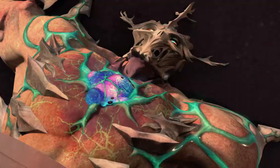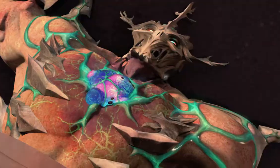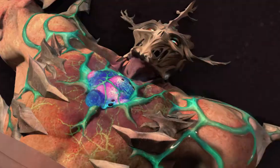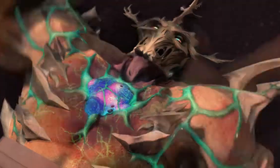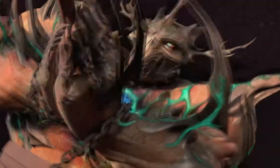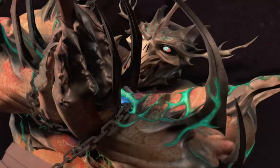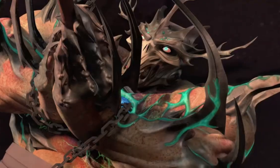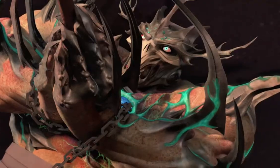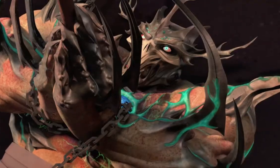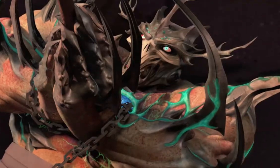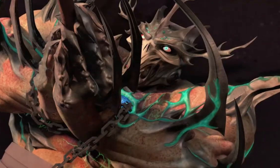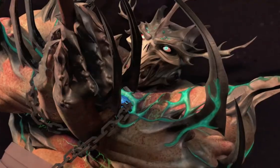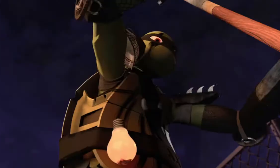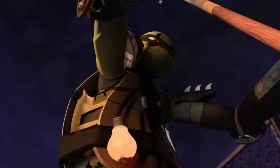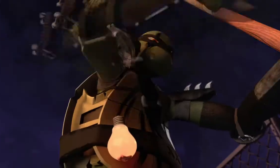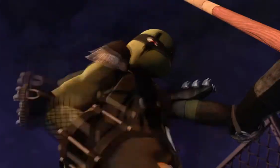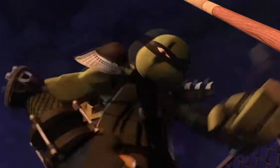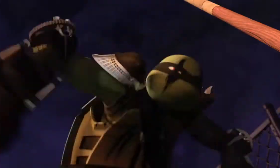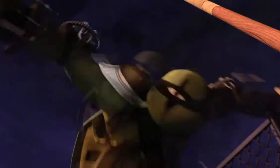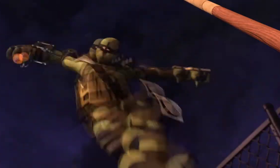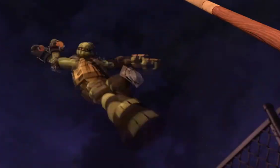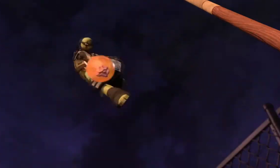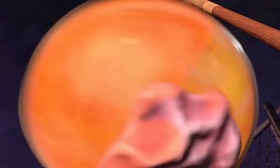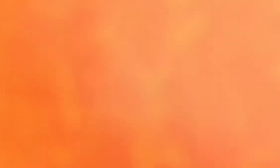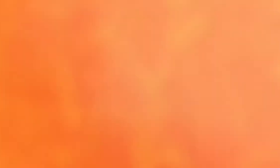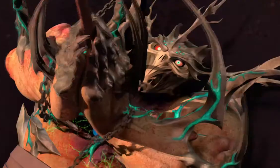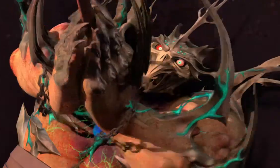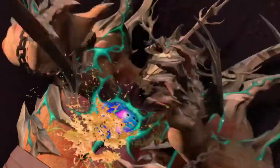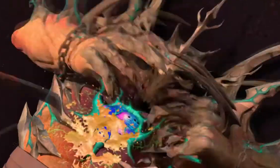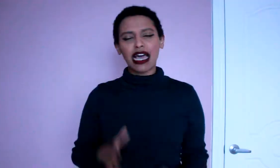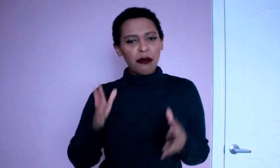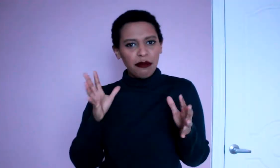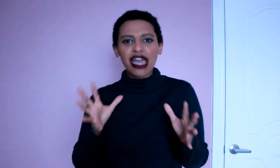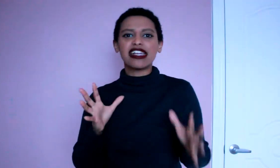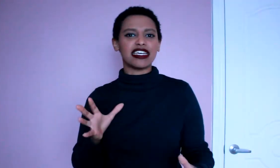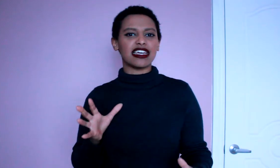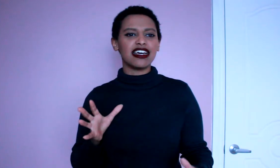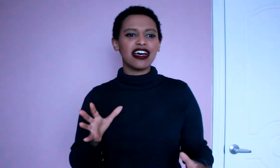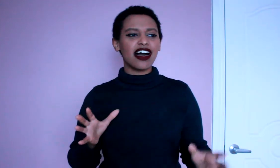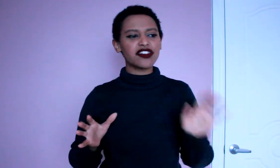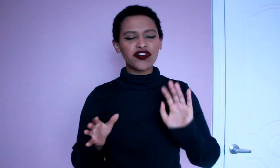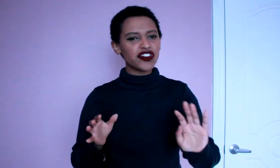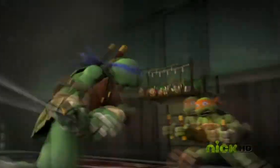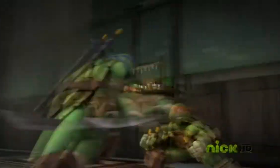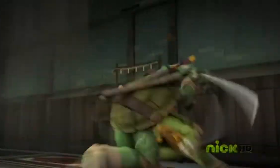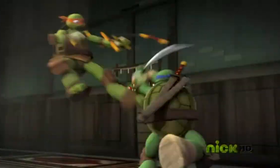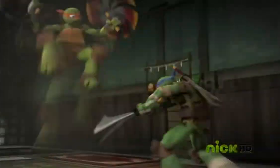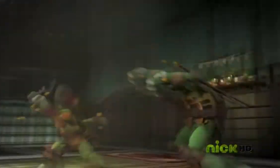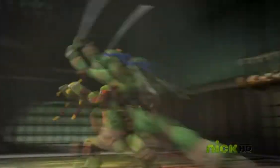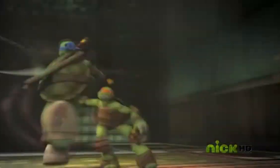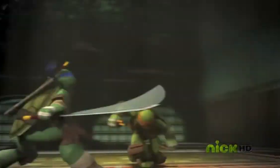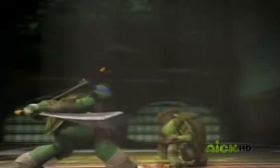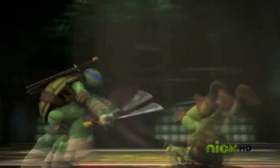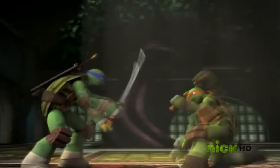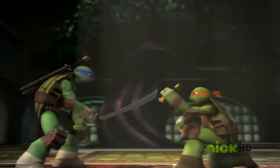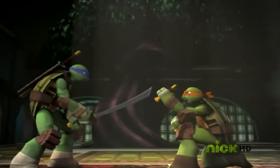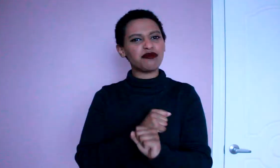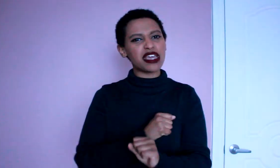that was much that was deeply appreciated now Mikey and the first episode we saw how fast he can be